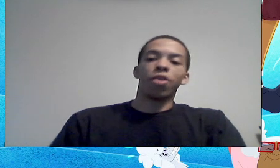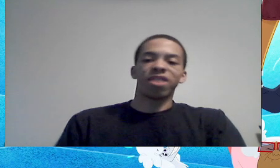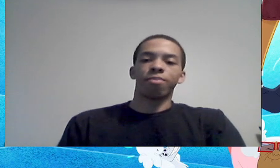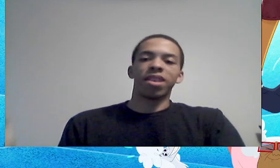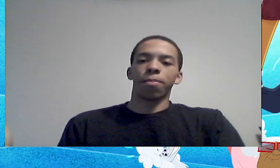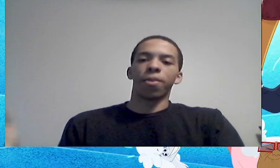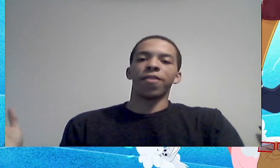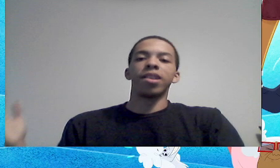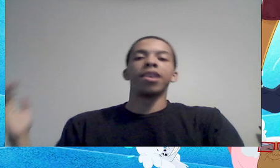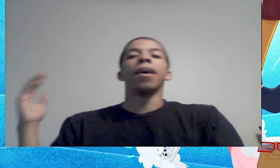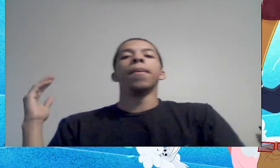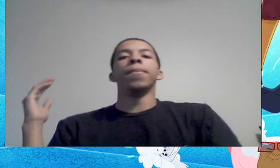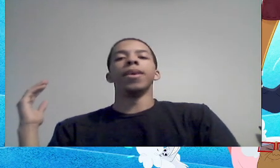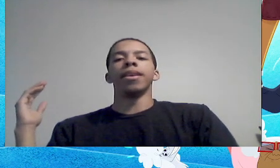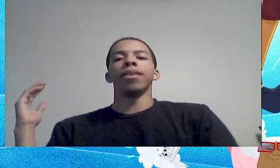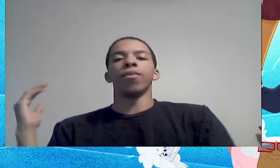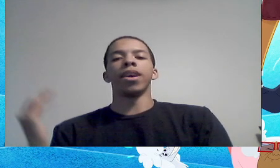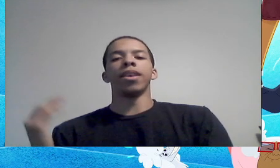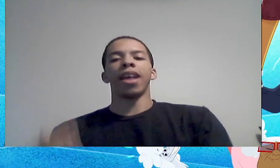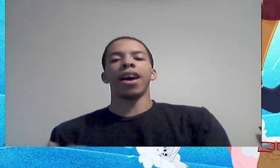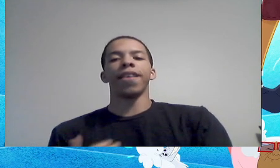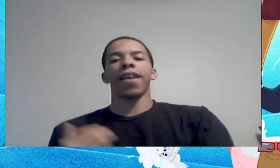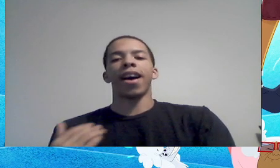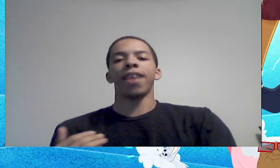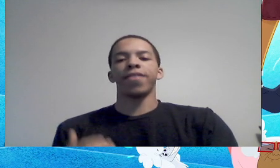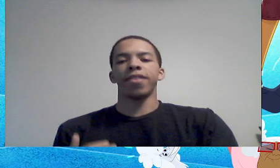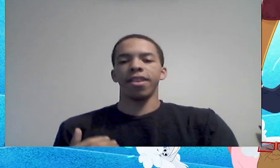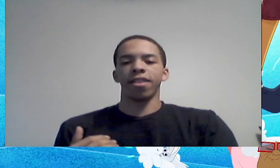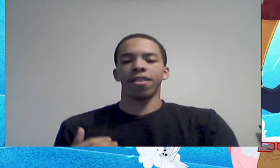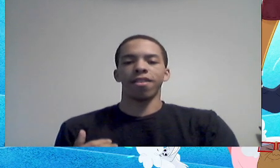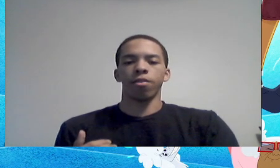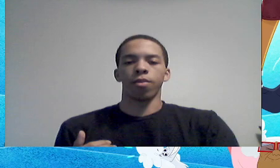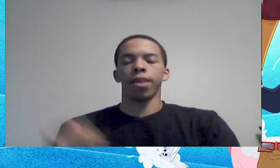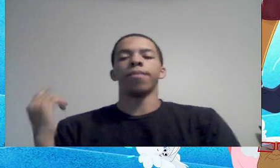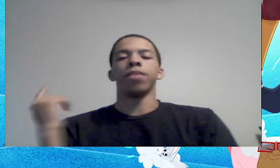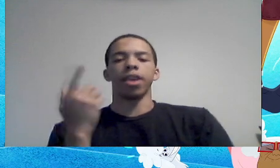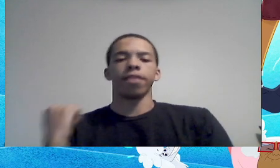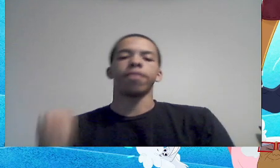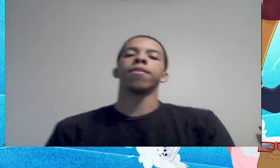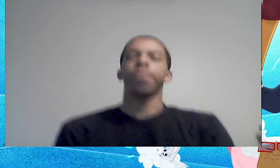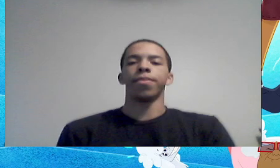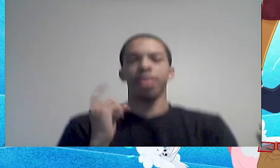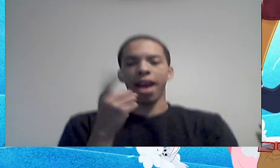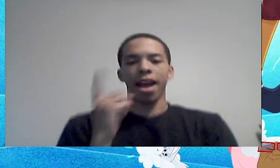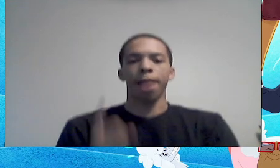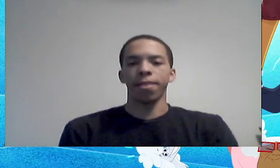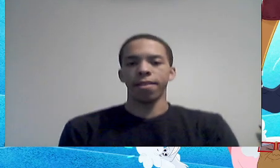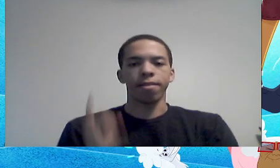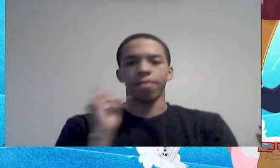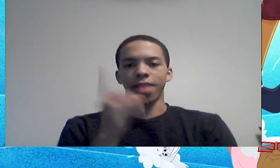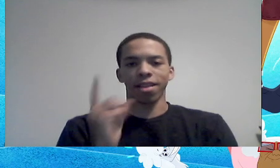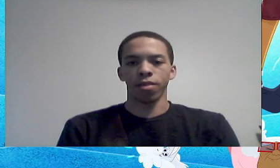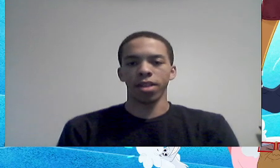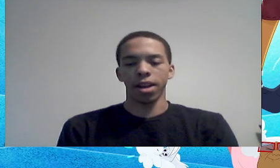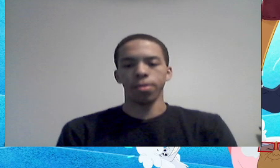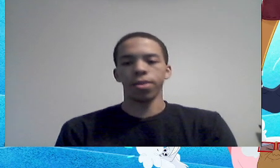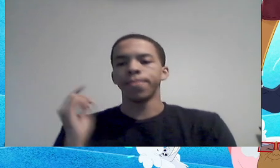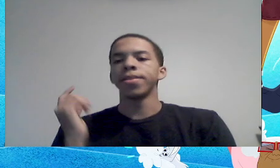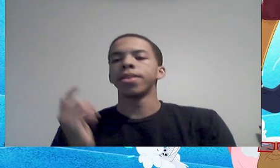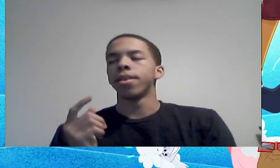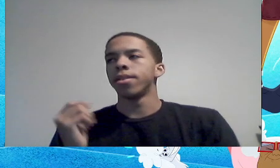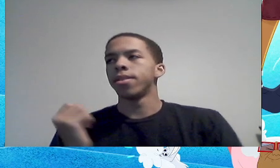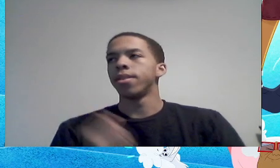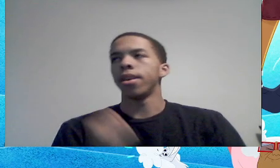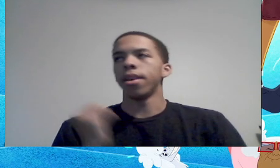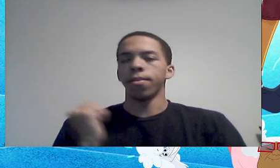the show explains it perfectly, but real life, I've seen instances where, yes, that happens, that's relatable,